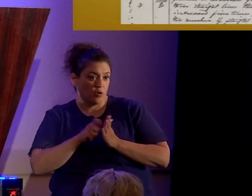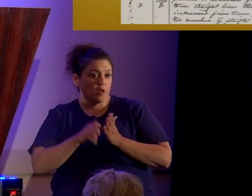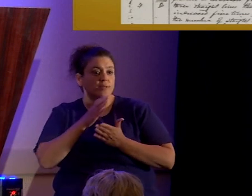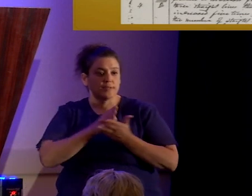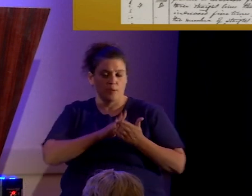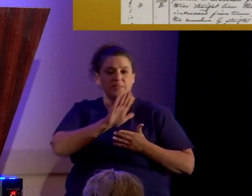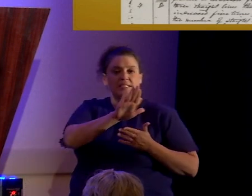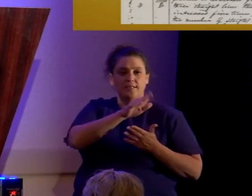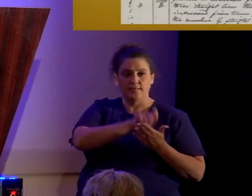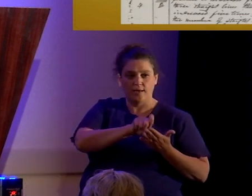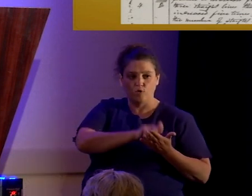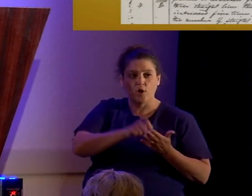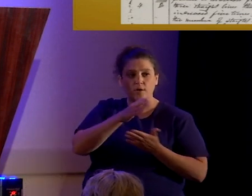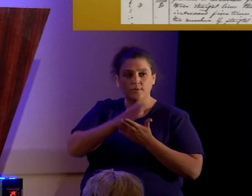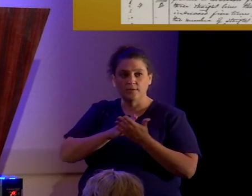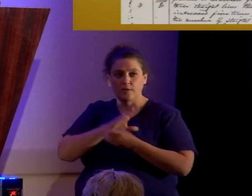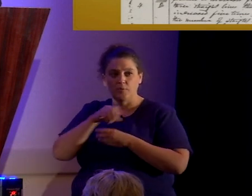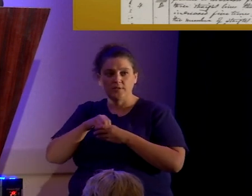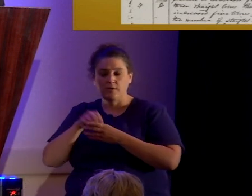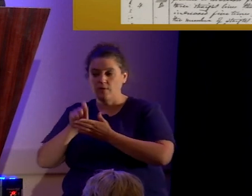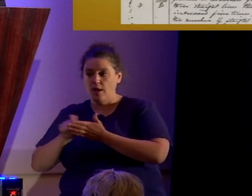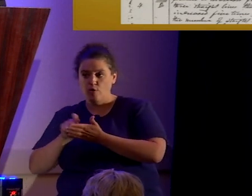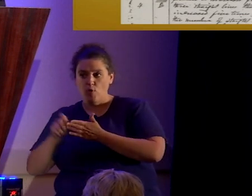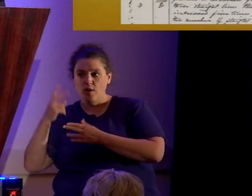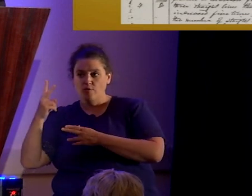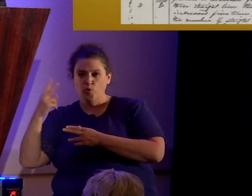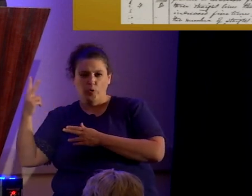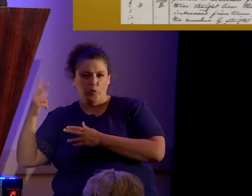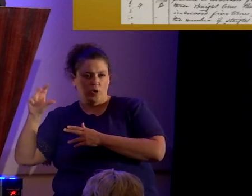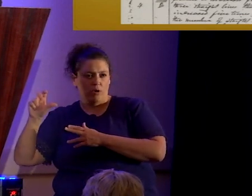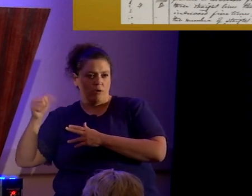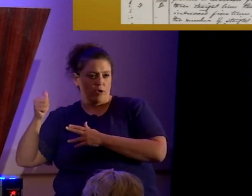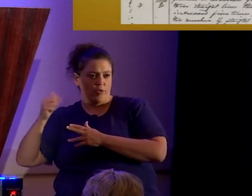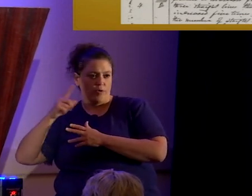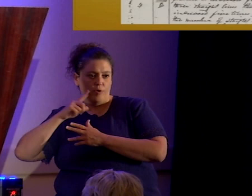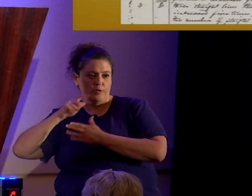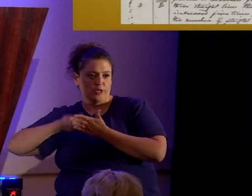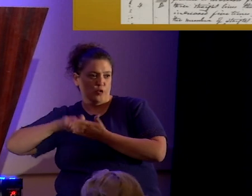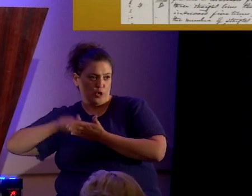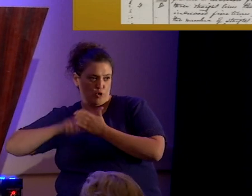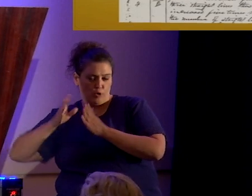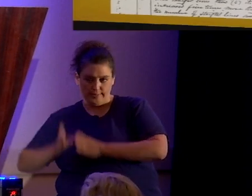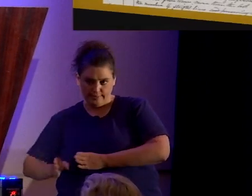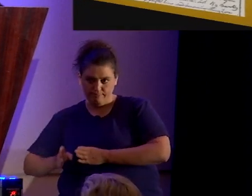his handwriting. Uh, some is in the handwriting of two or three of his secretaries.